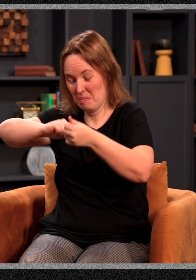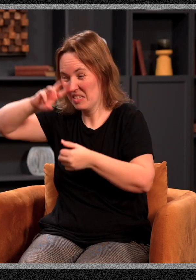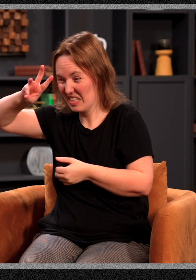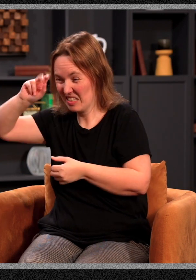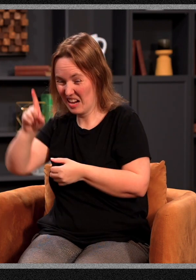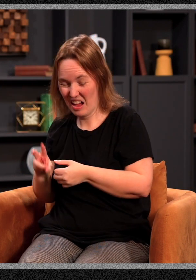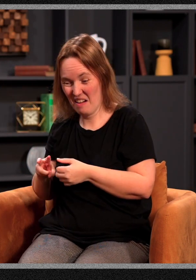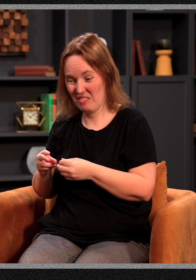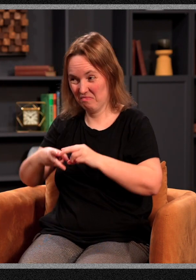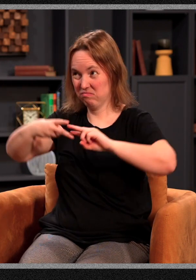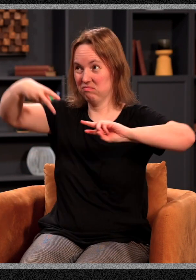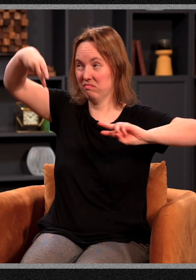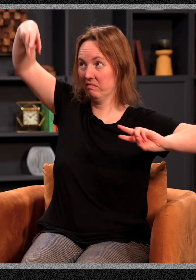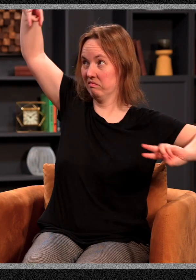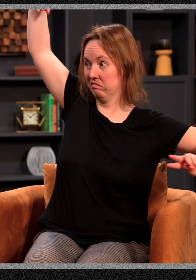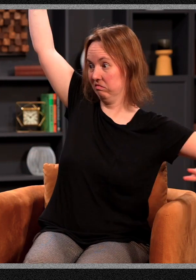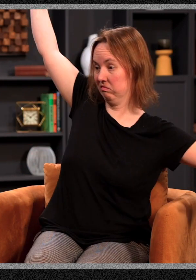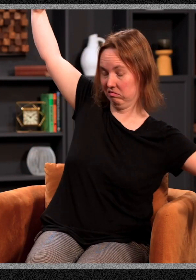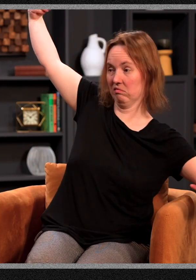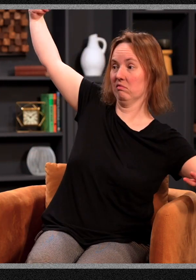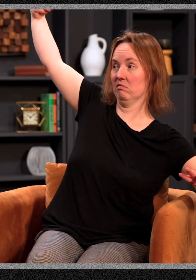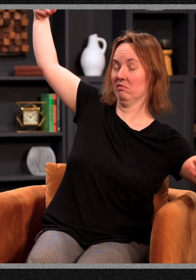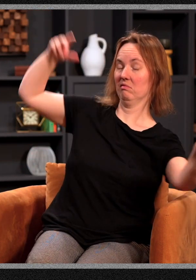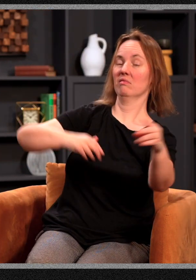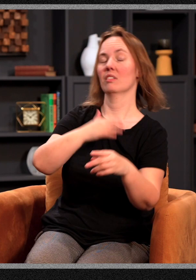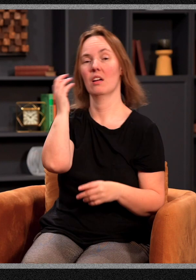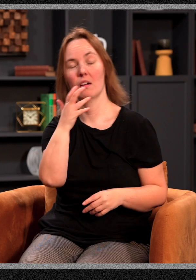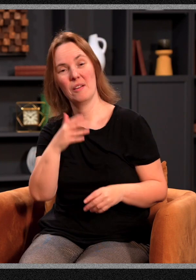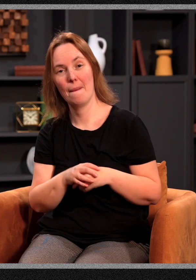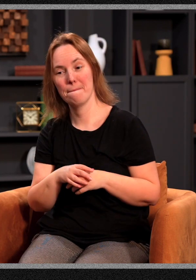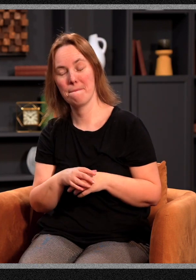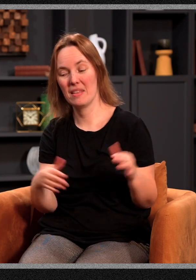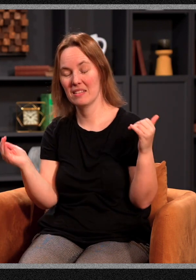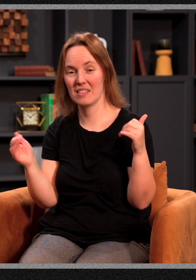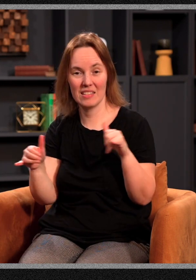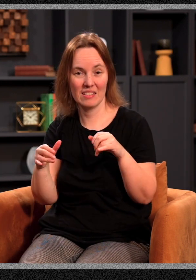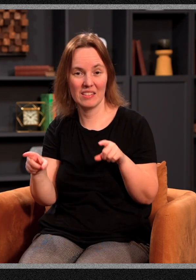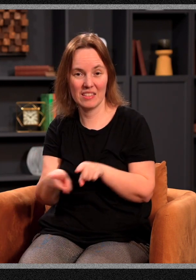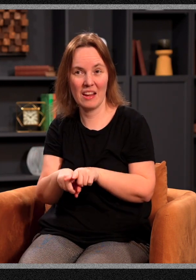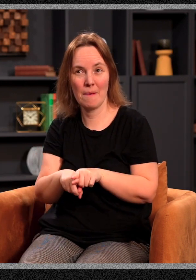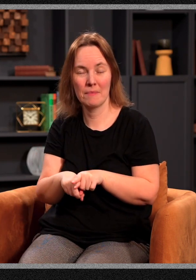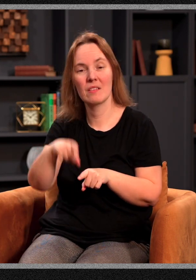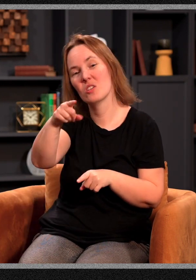six and a half feet long. Pretty amazing. He says it's the equivalent of you taking